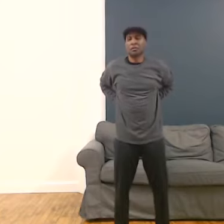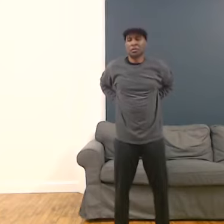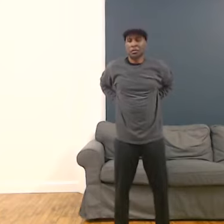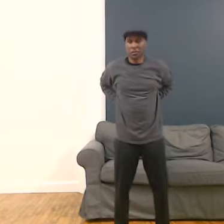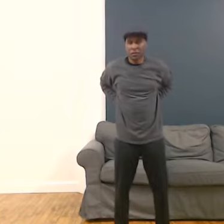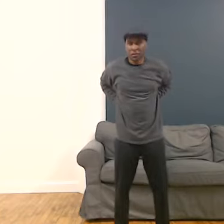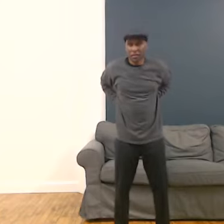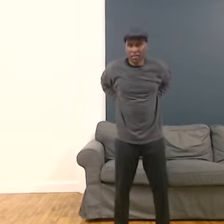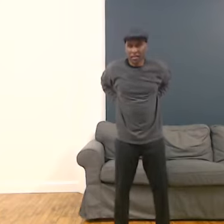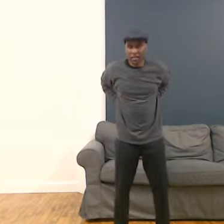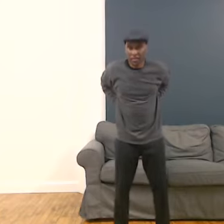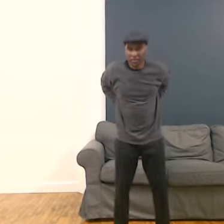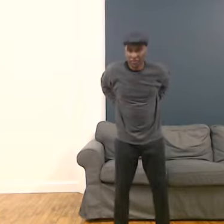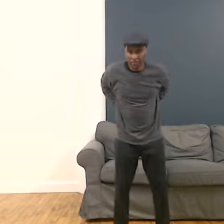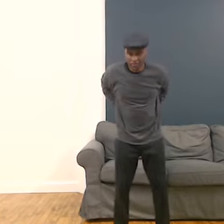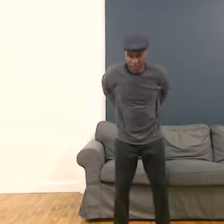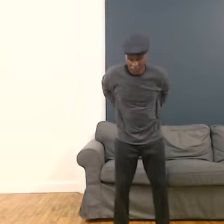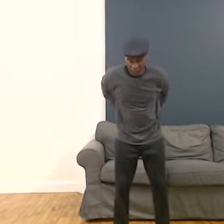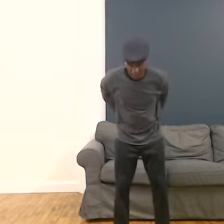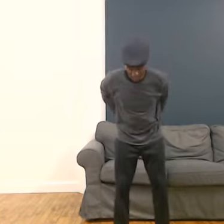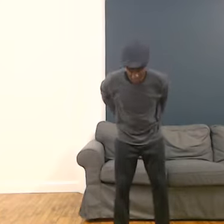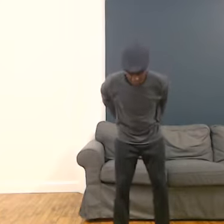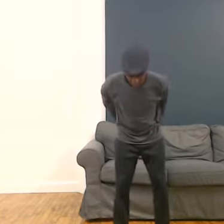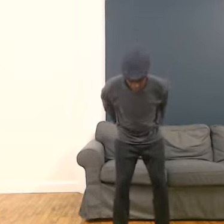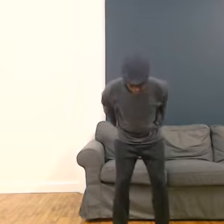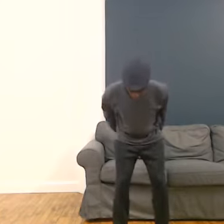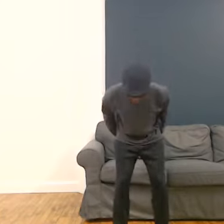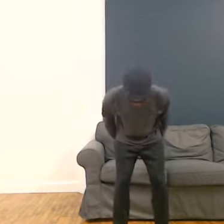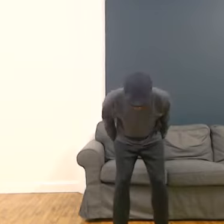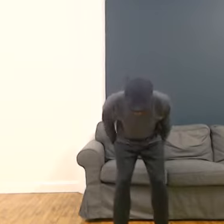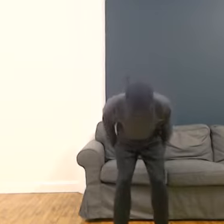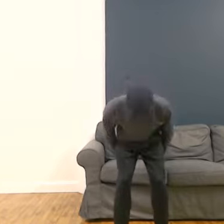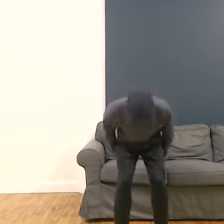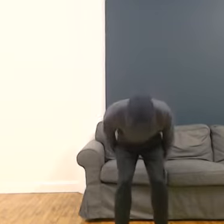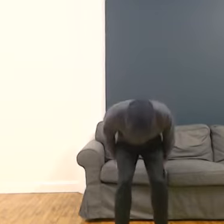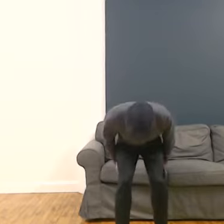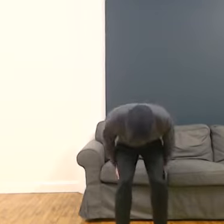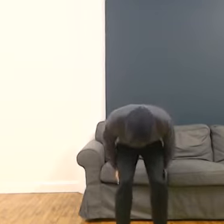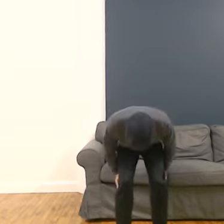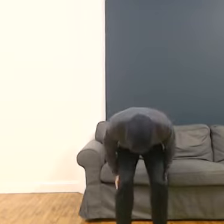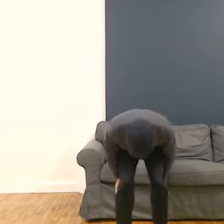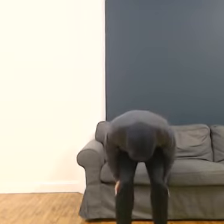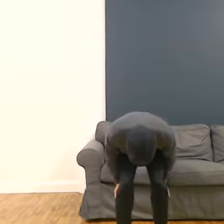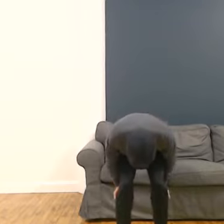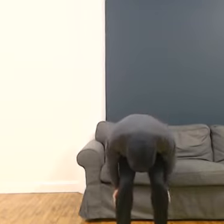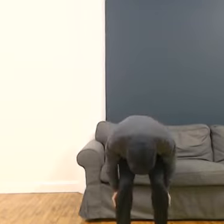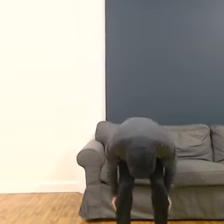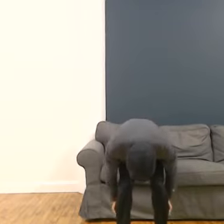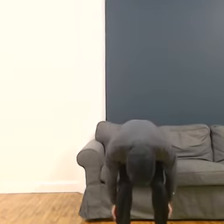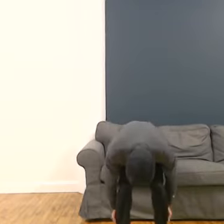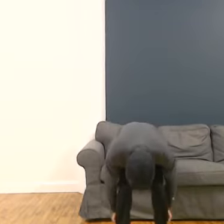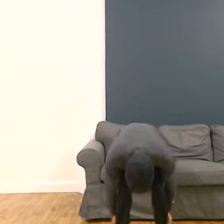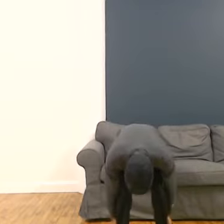restarting the movement. So exhale, trace the hands down, the legs,